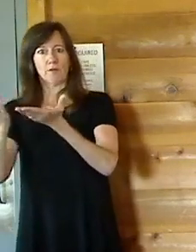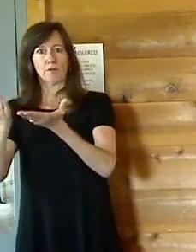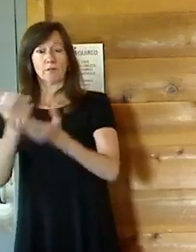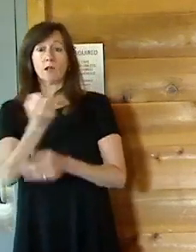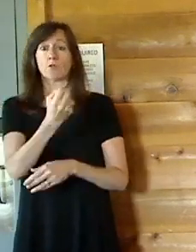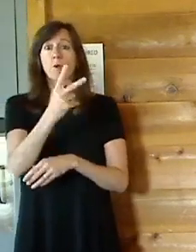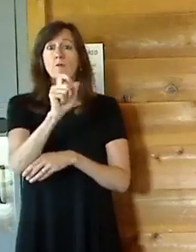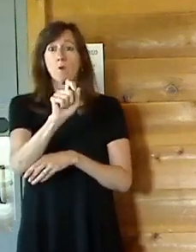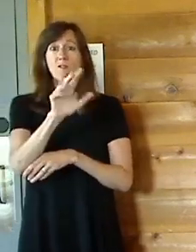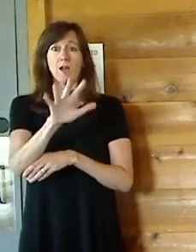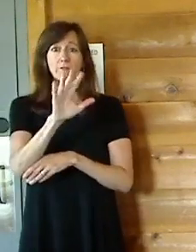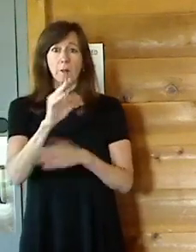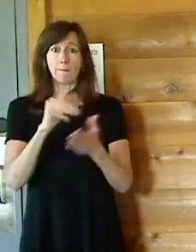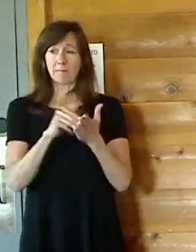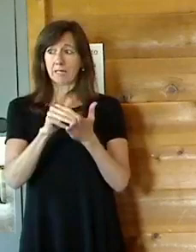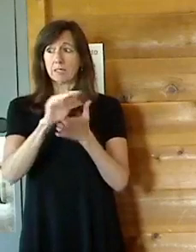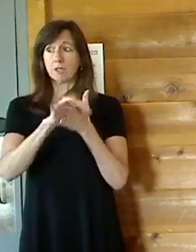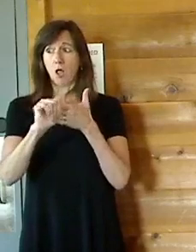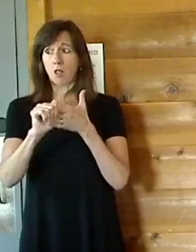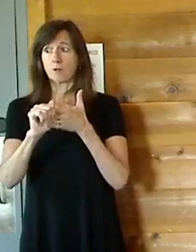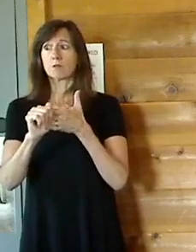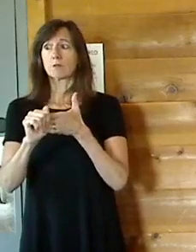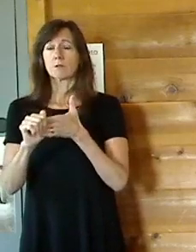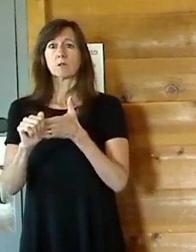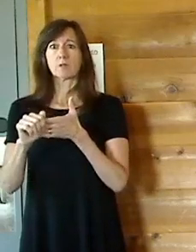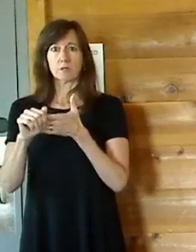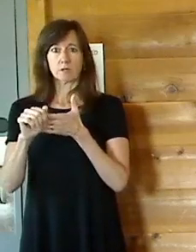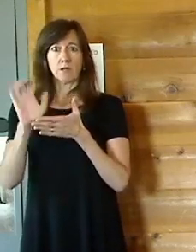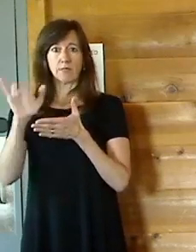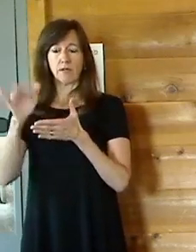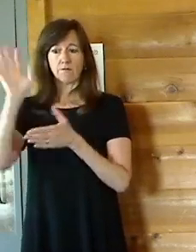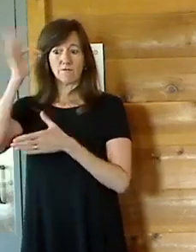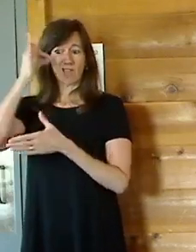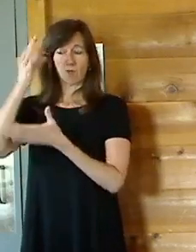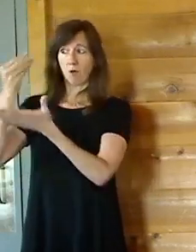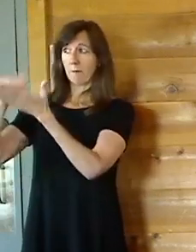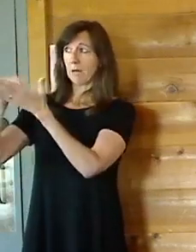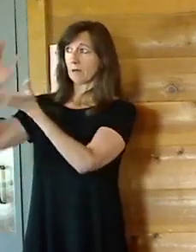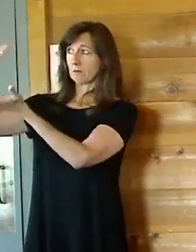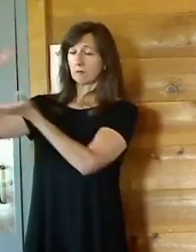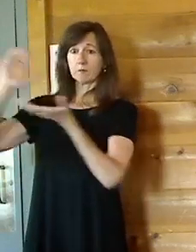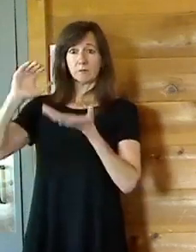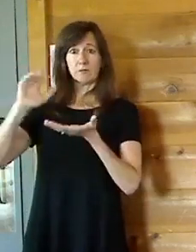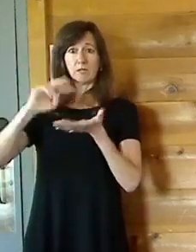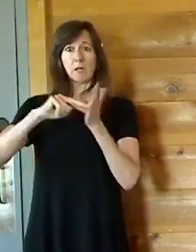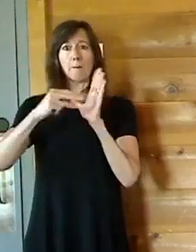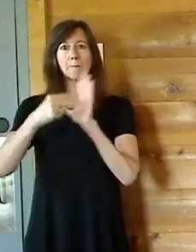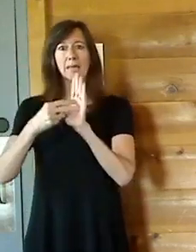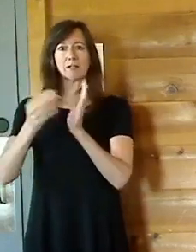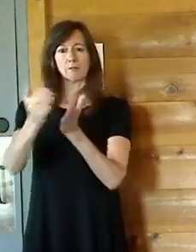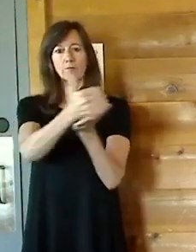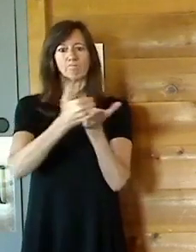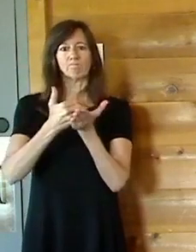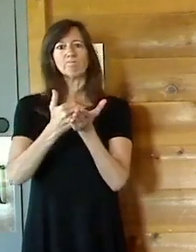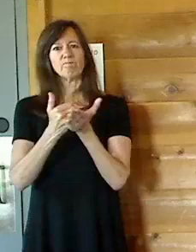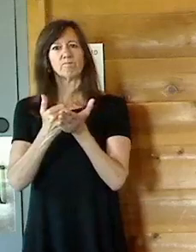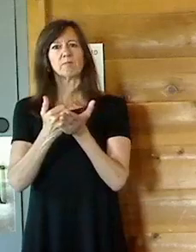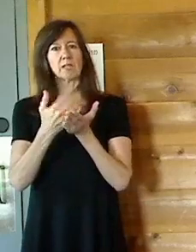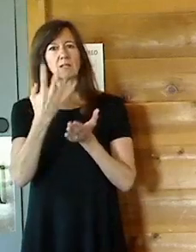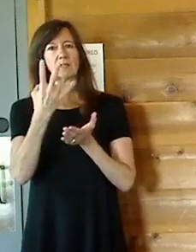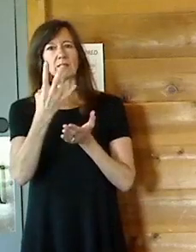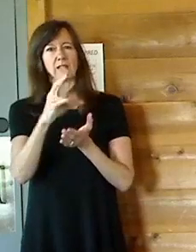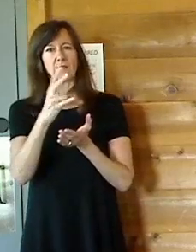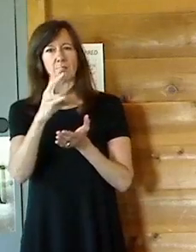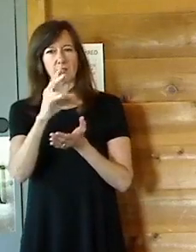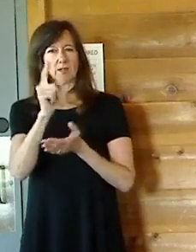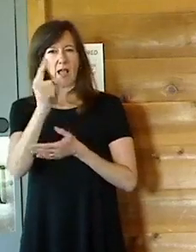million use of Federal dollars means that we net about $17.5 million in benefit, meaning that